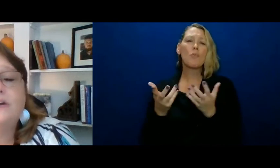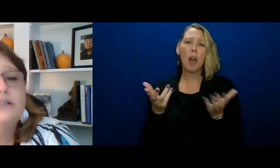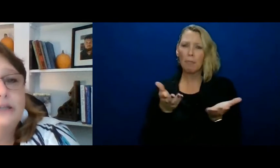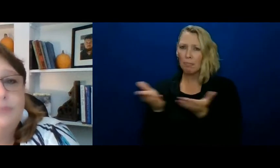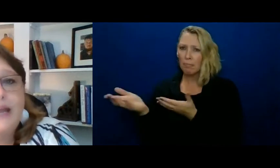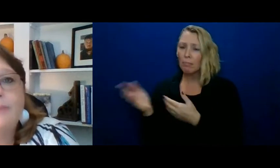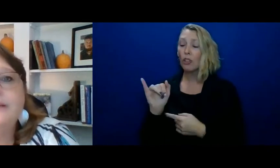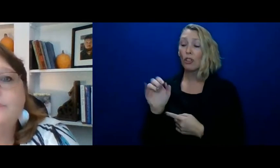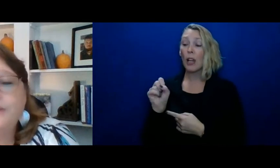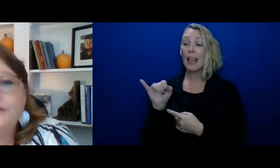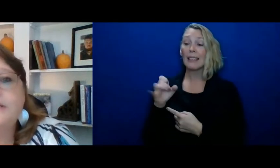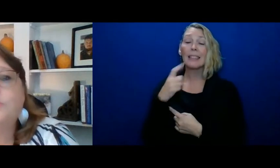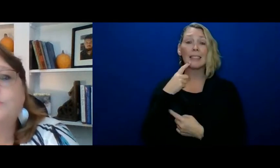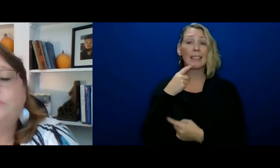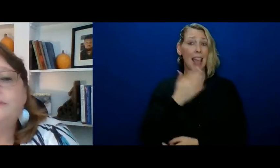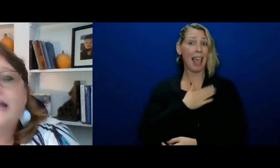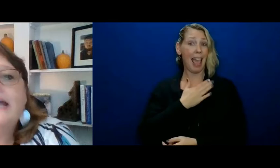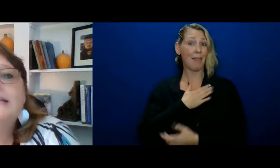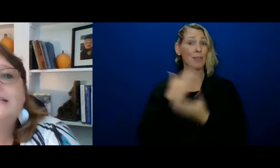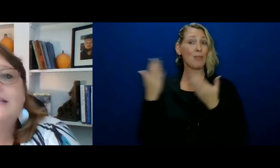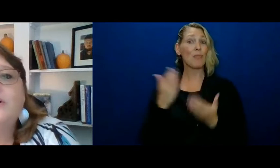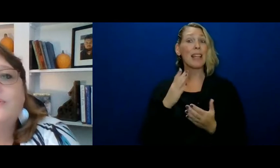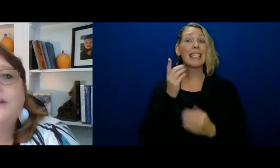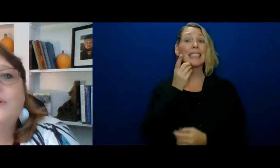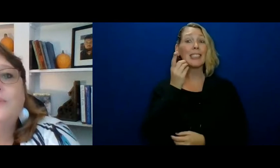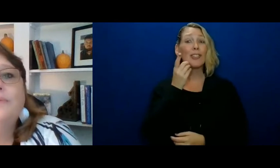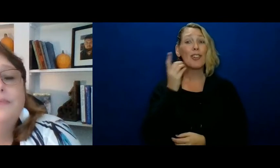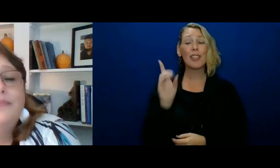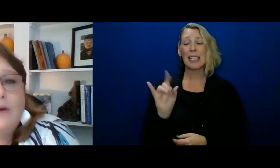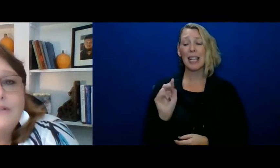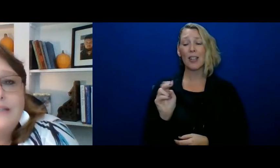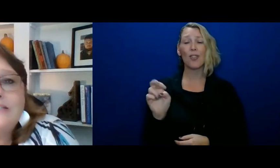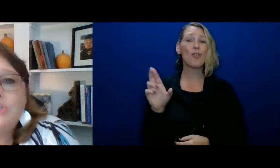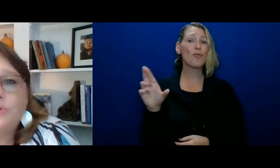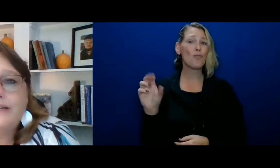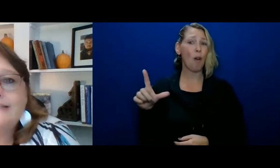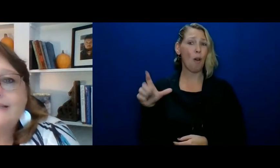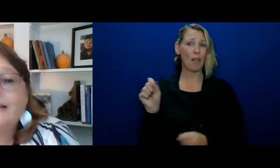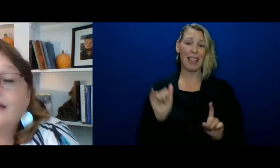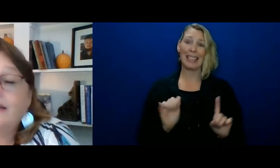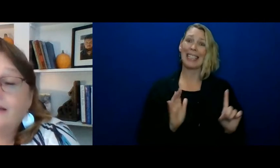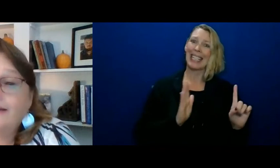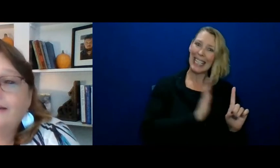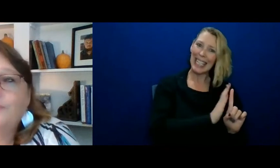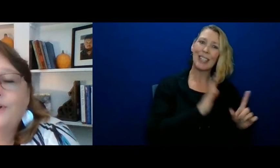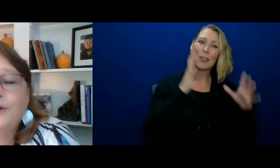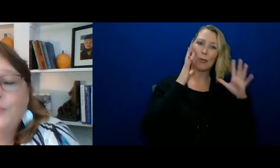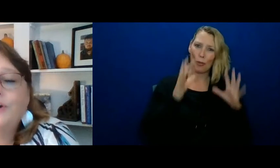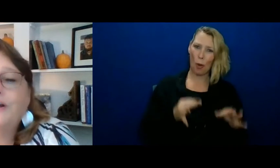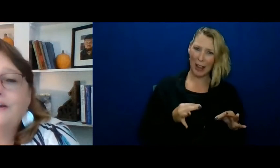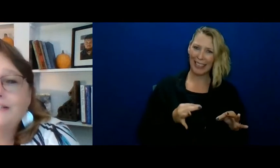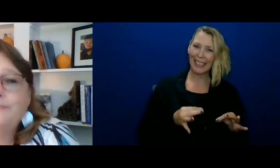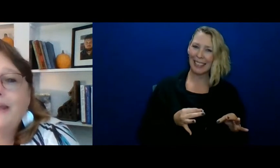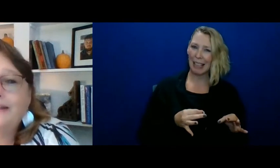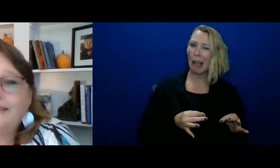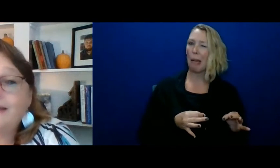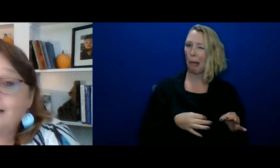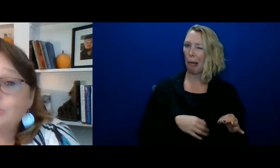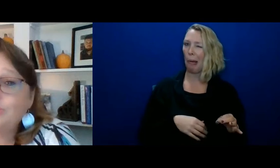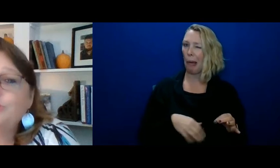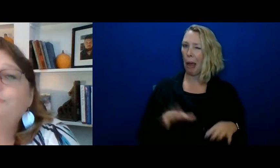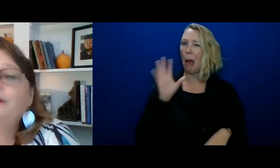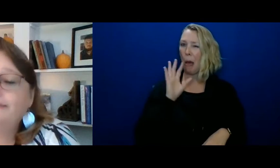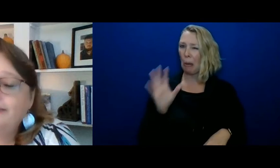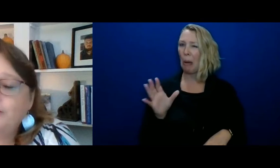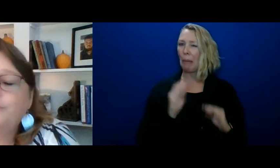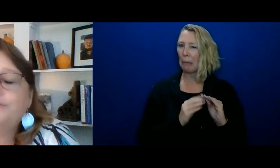Jesse announced he'd be happy to bring the dinner rolls. So, you know, that was his choice. We're going to work on expanding that